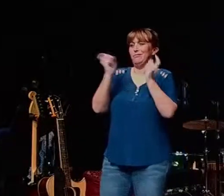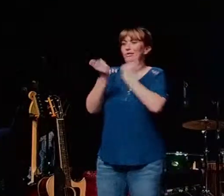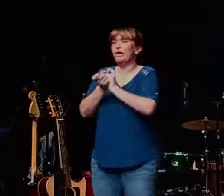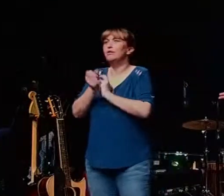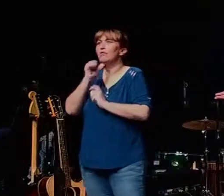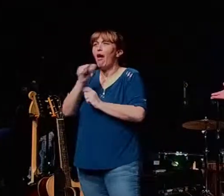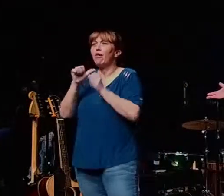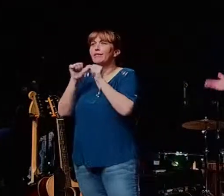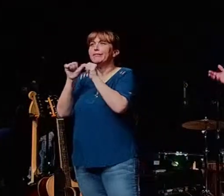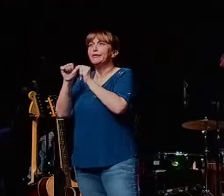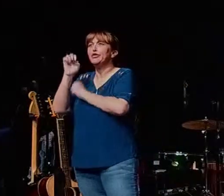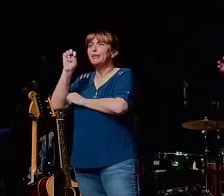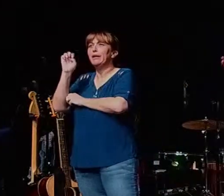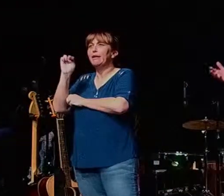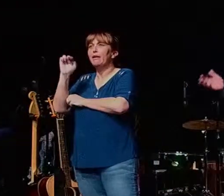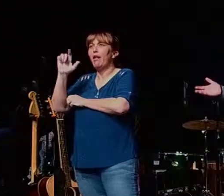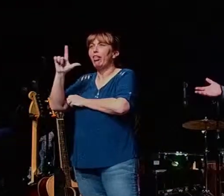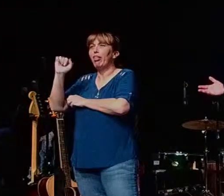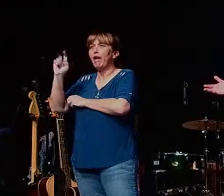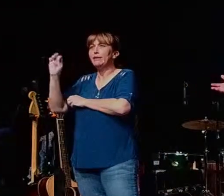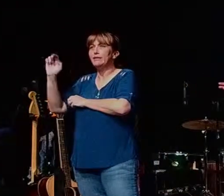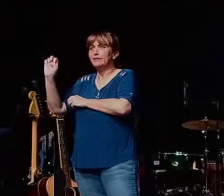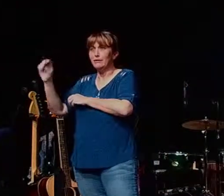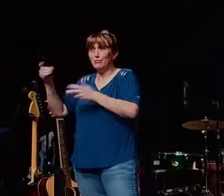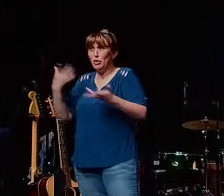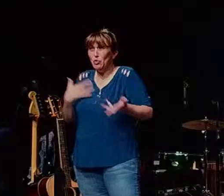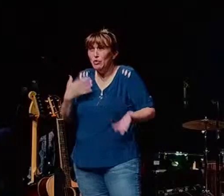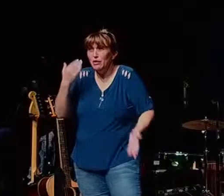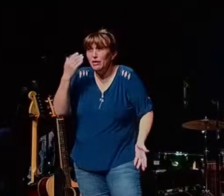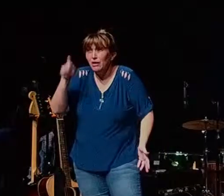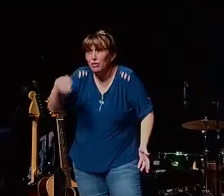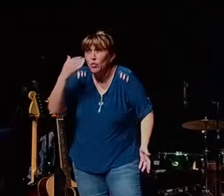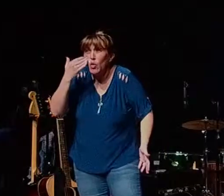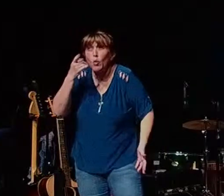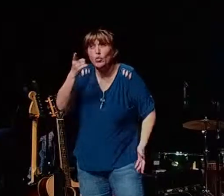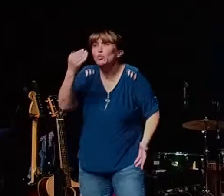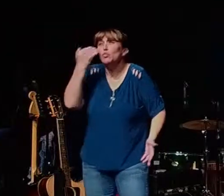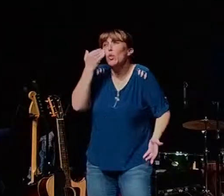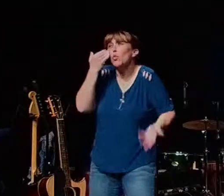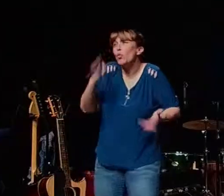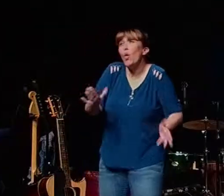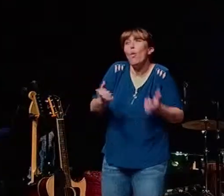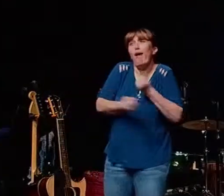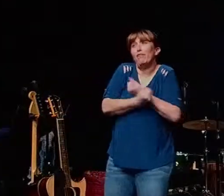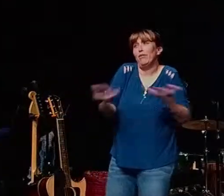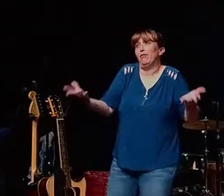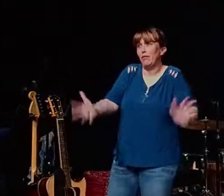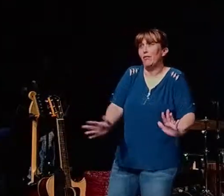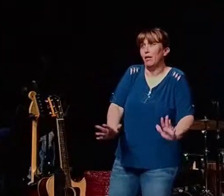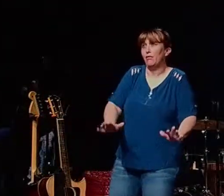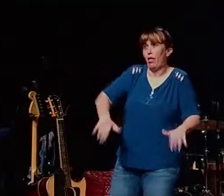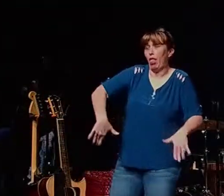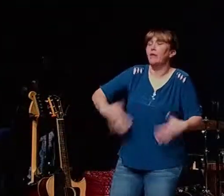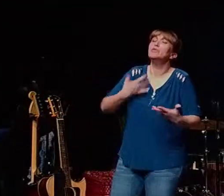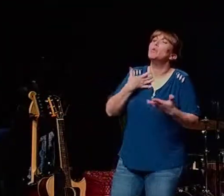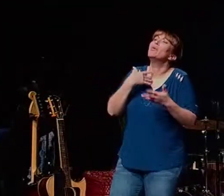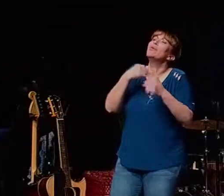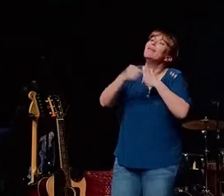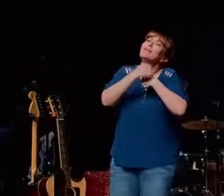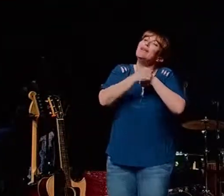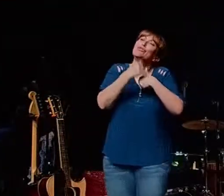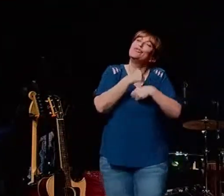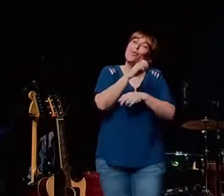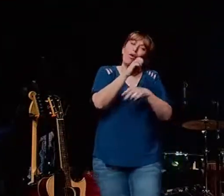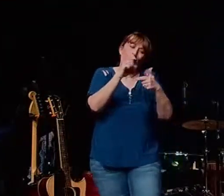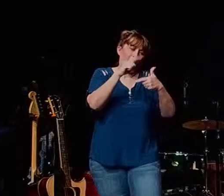it because you need to know that you don't know but the danger of being an enlightened seeker is that an enlightened seeker